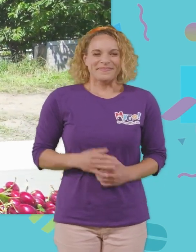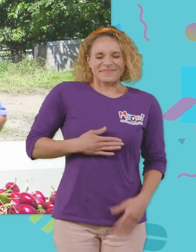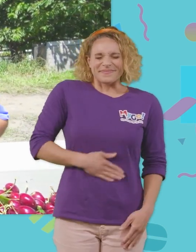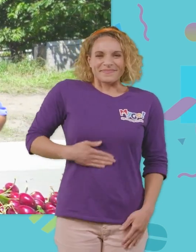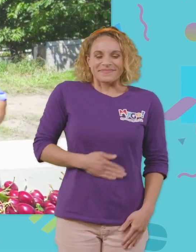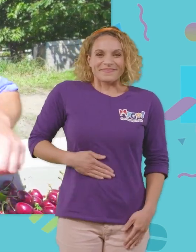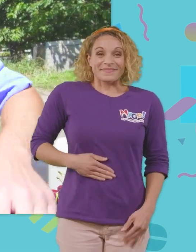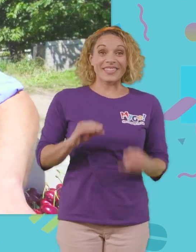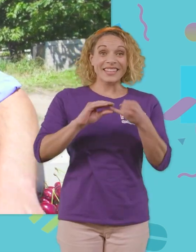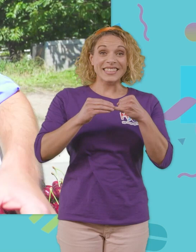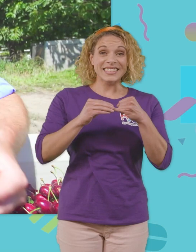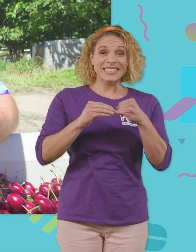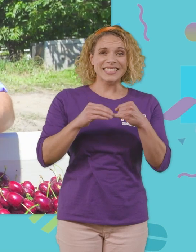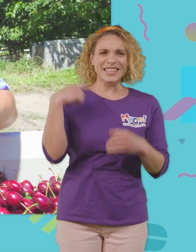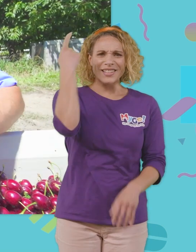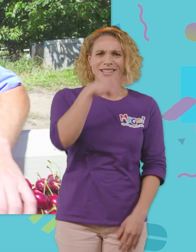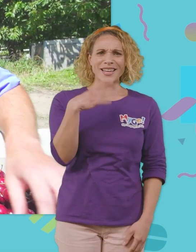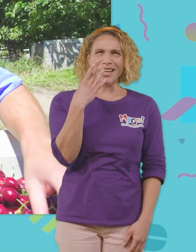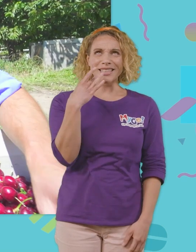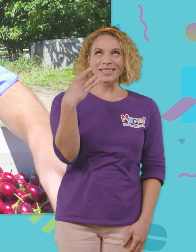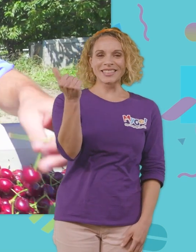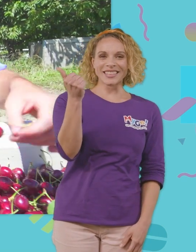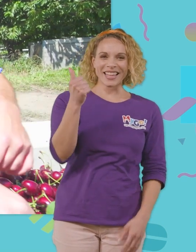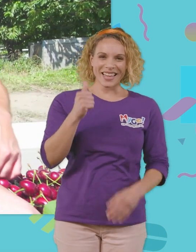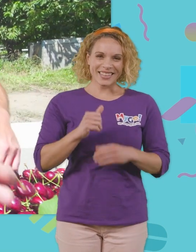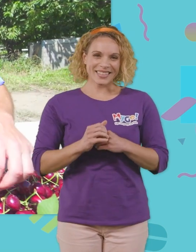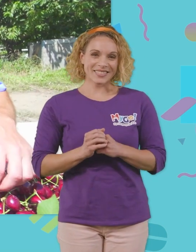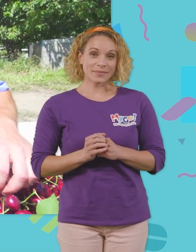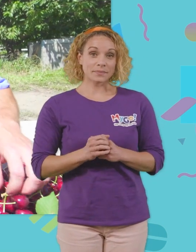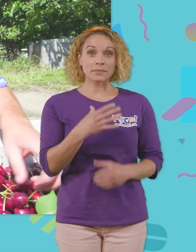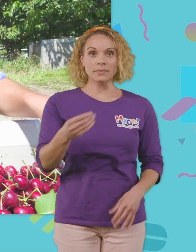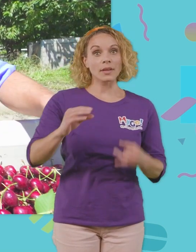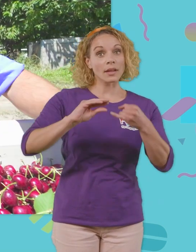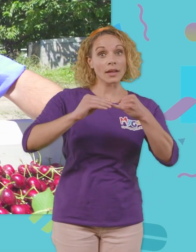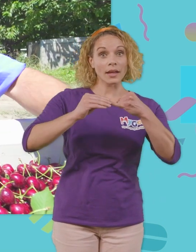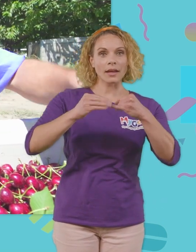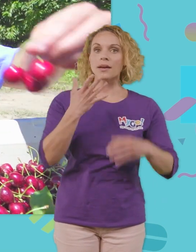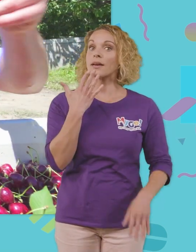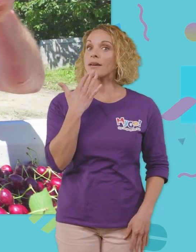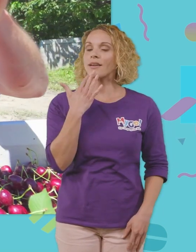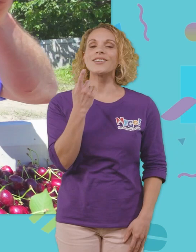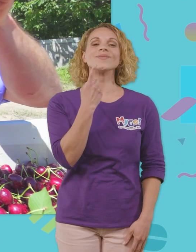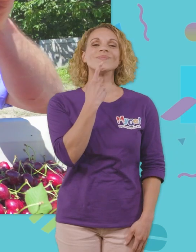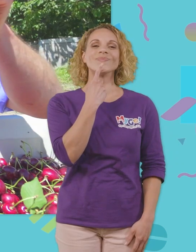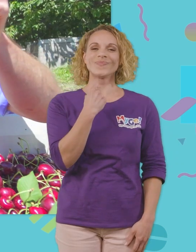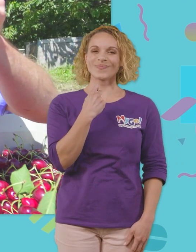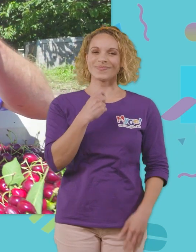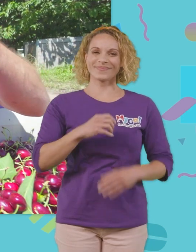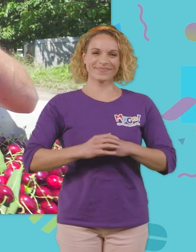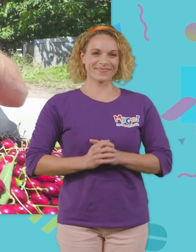And these cherries look so tasty. And these cherries are the color red. Yay! metea